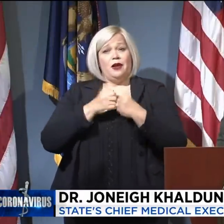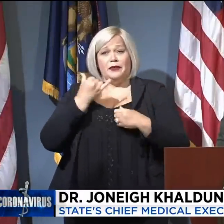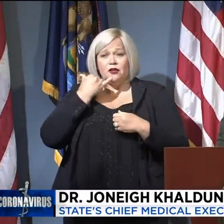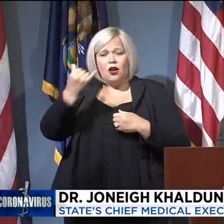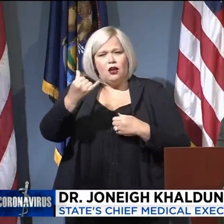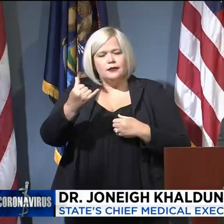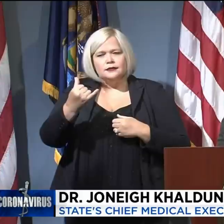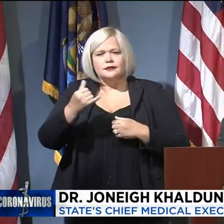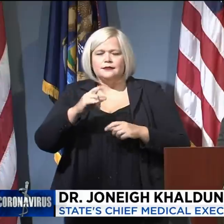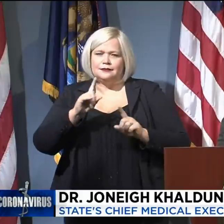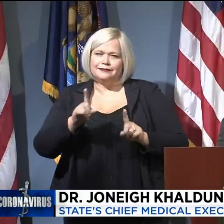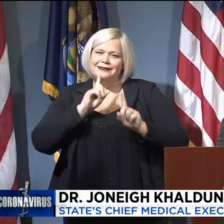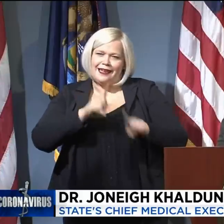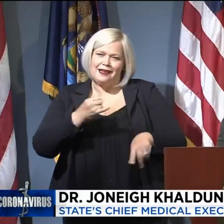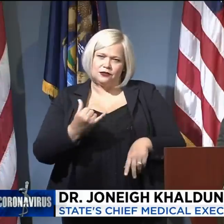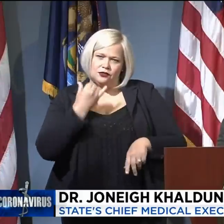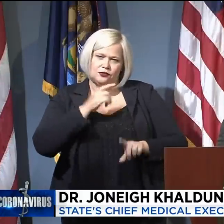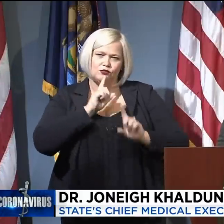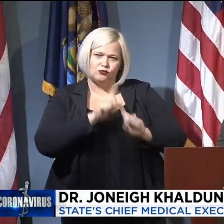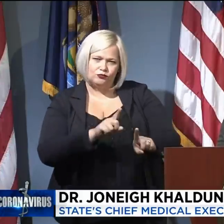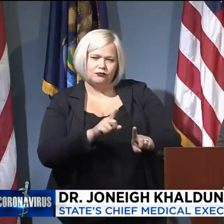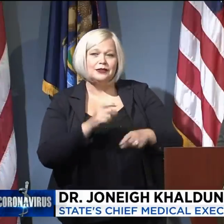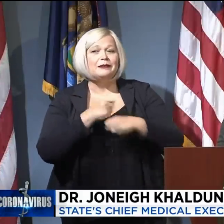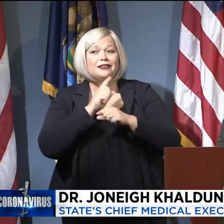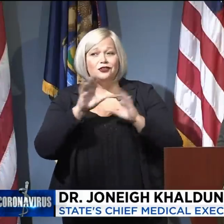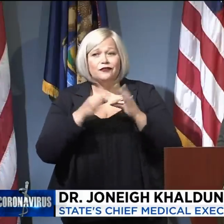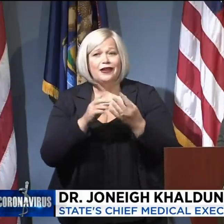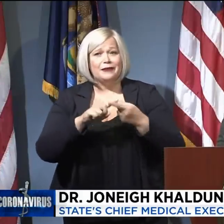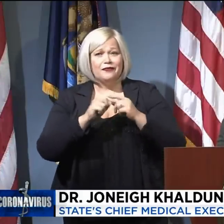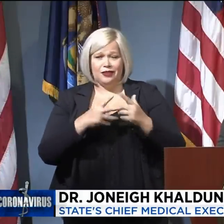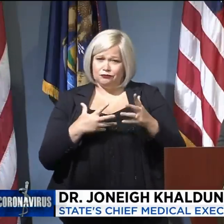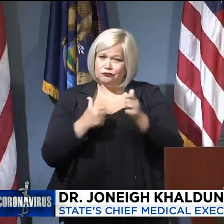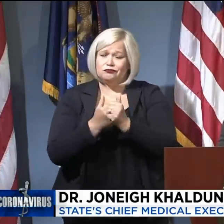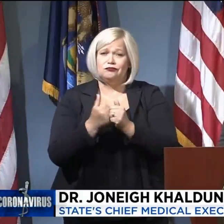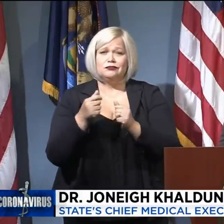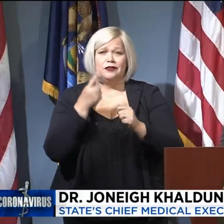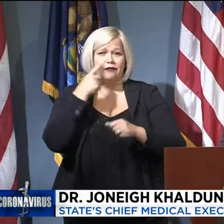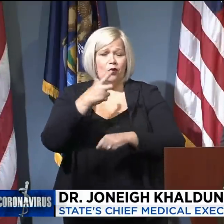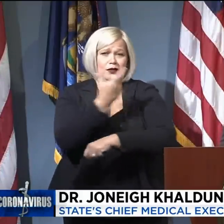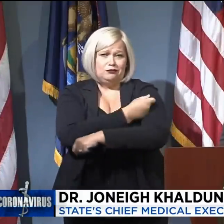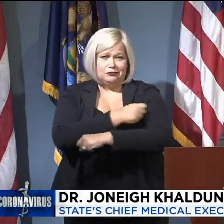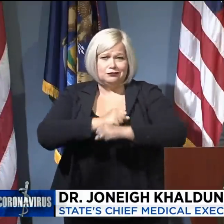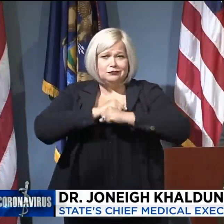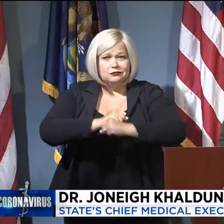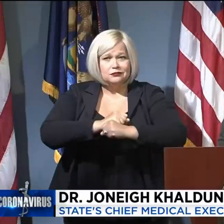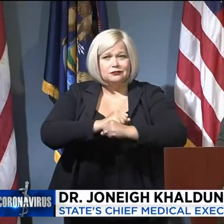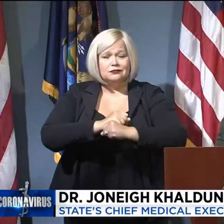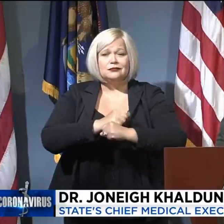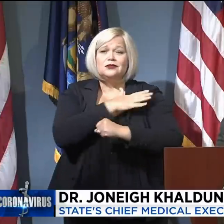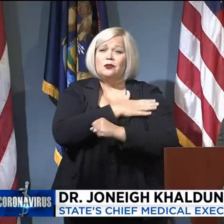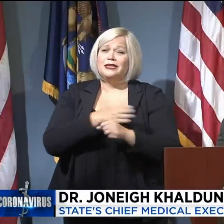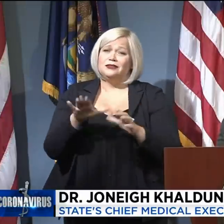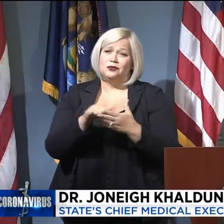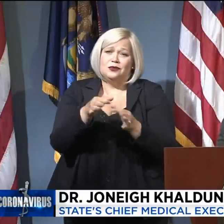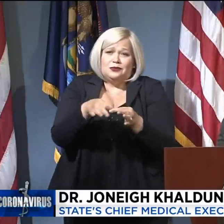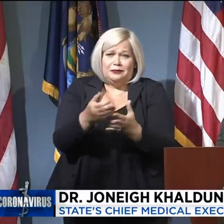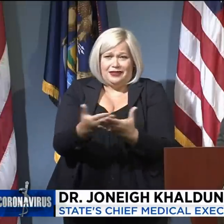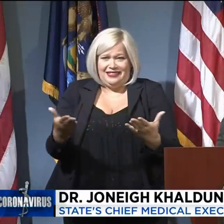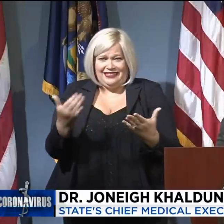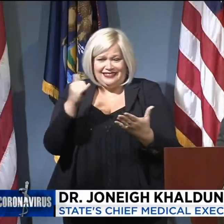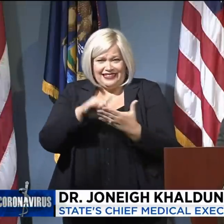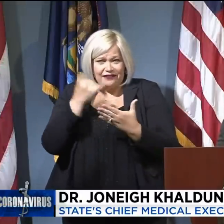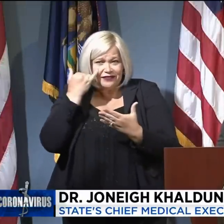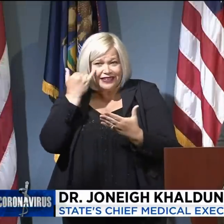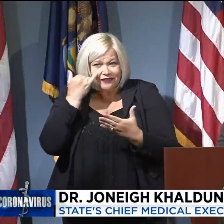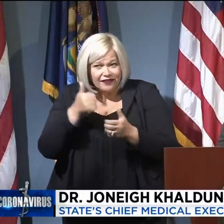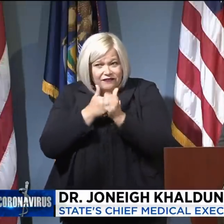and we can make sure our families are up to date on their vaccinations. So please do these simple things. If we all do this, we will